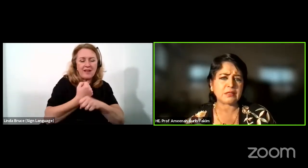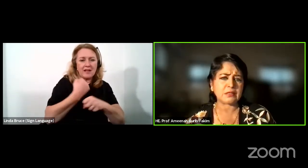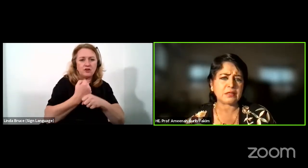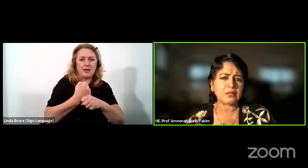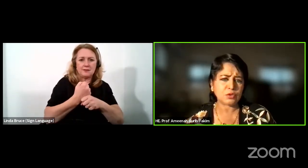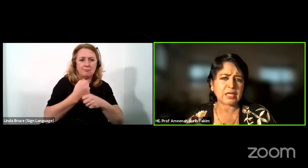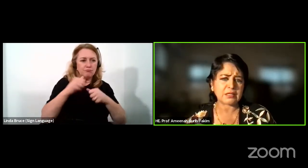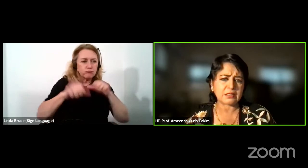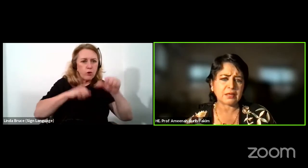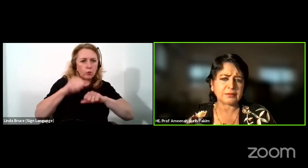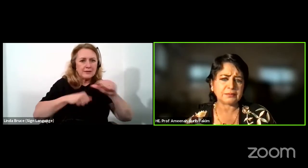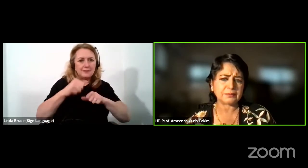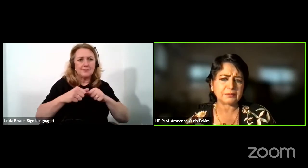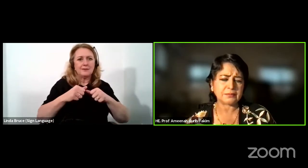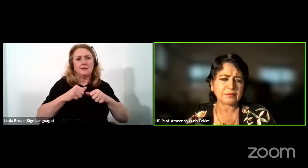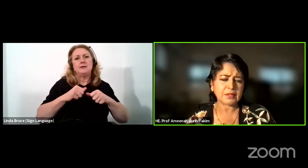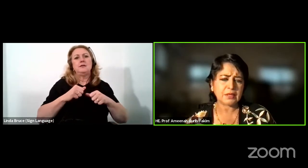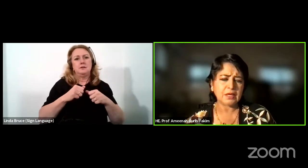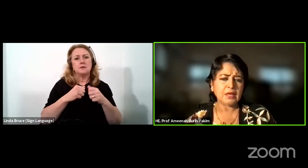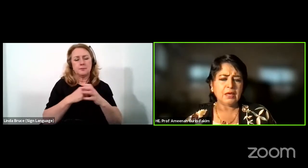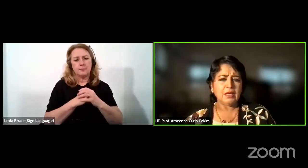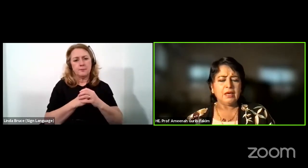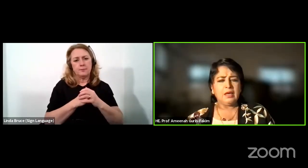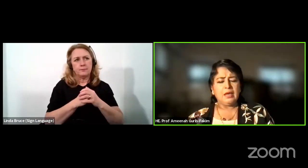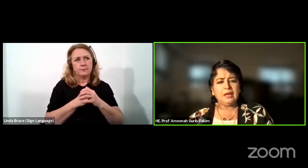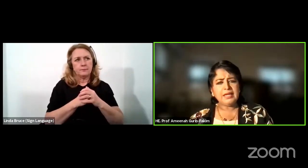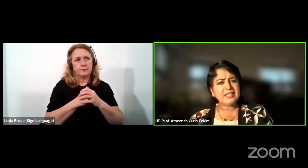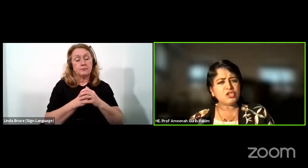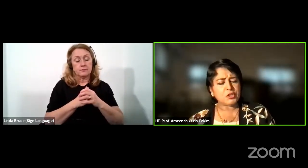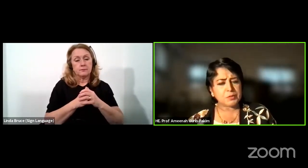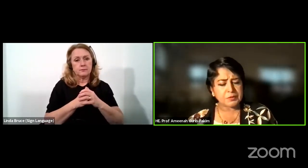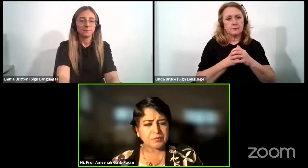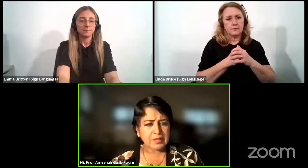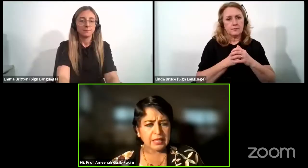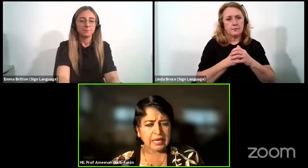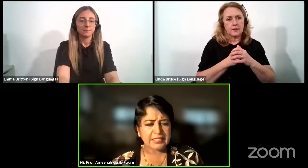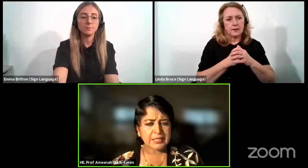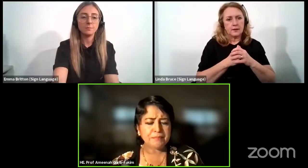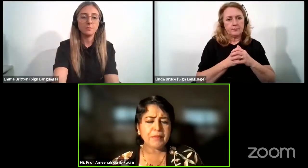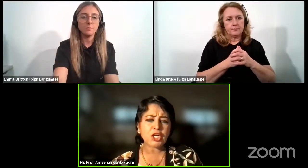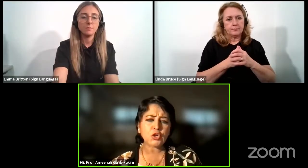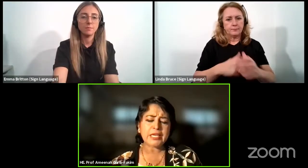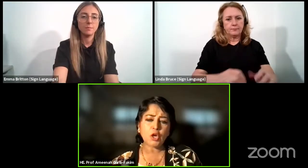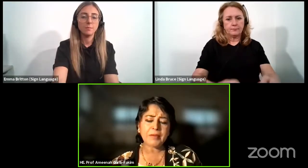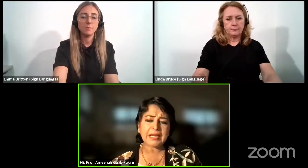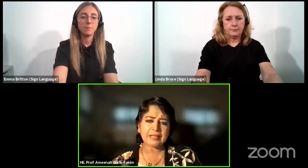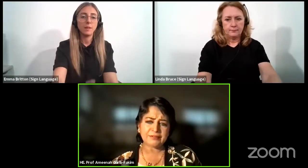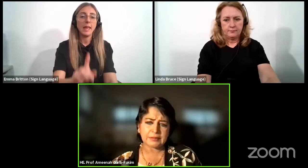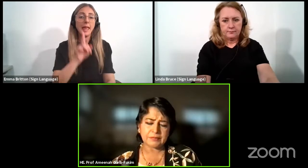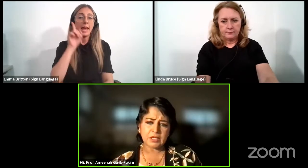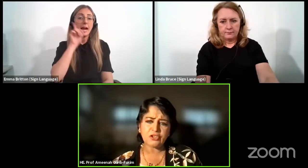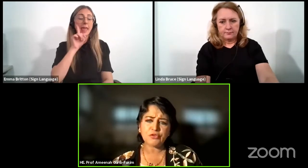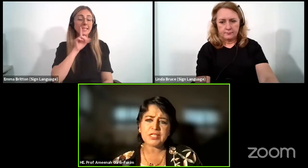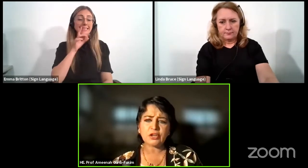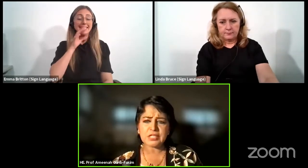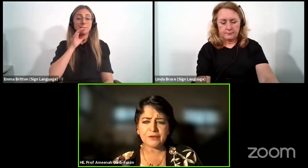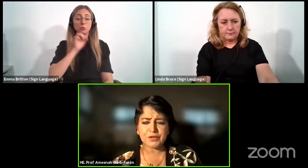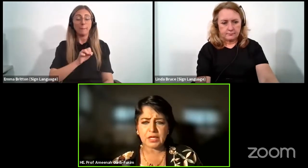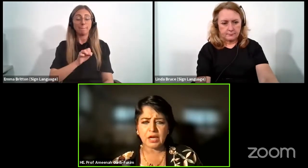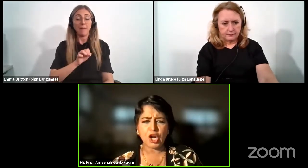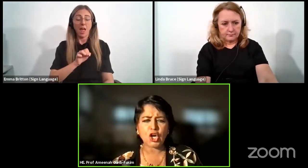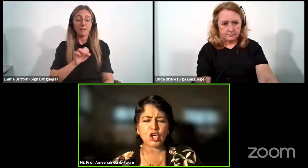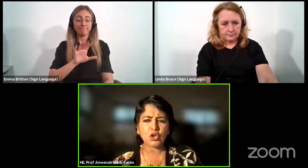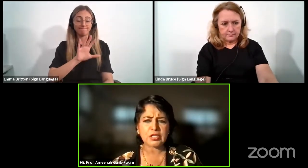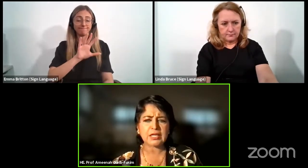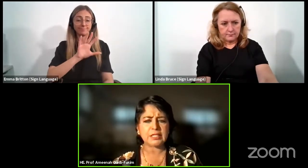processes to get us there. Ladies and gentlemen, at a macroeconomic level, countries across